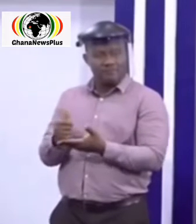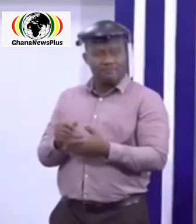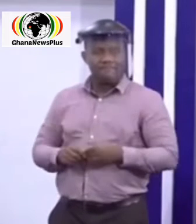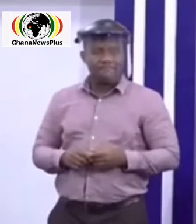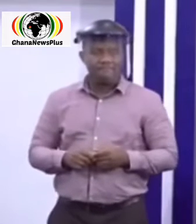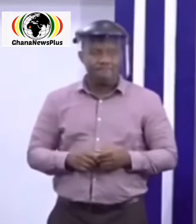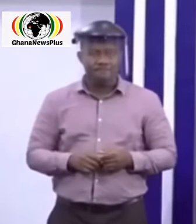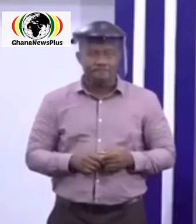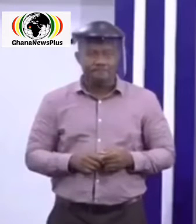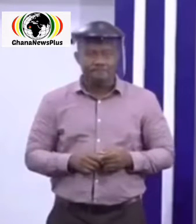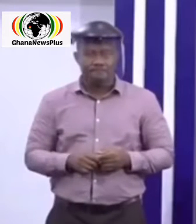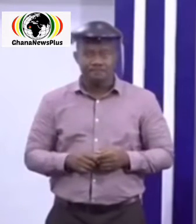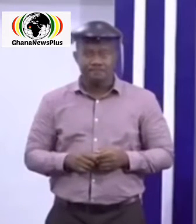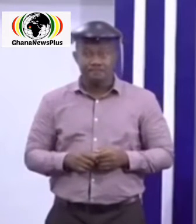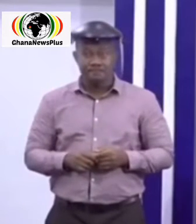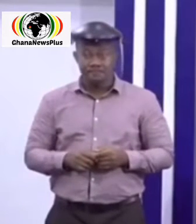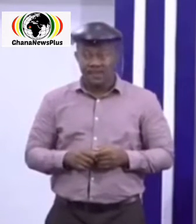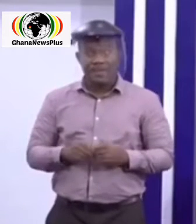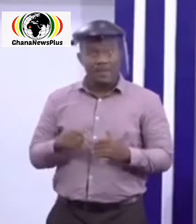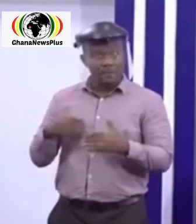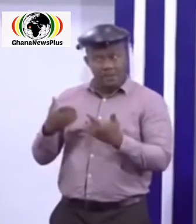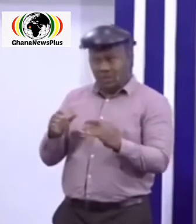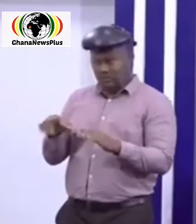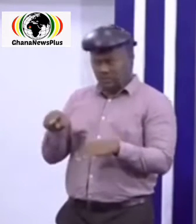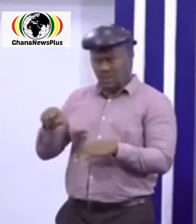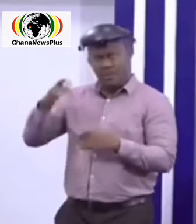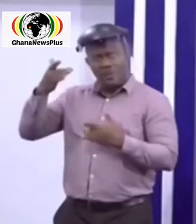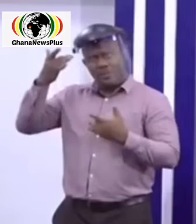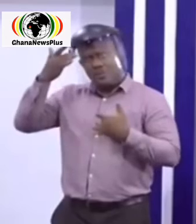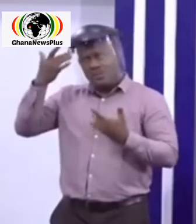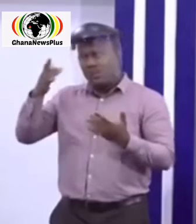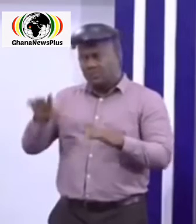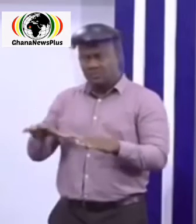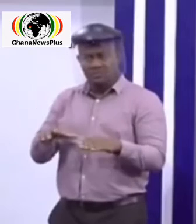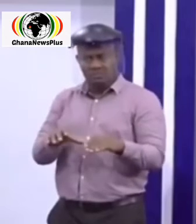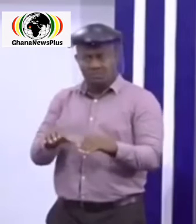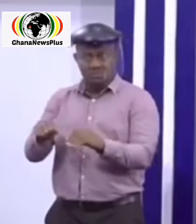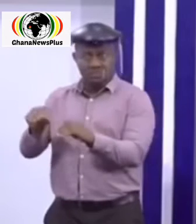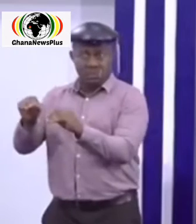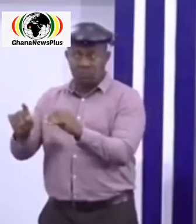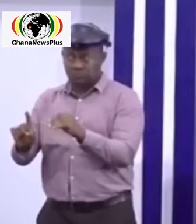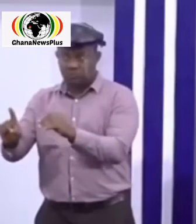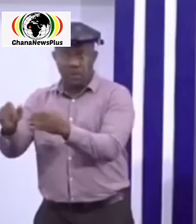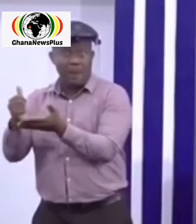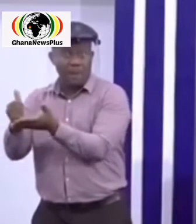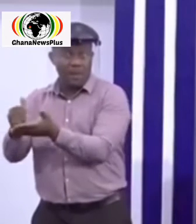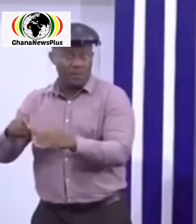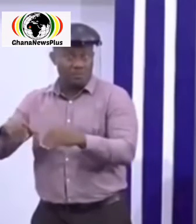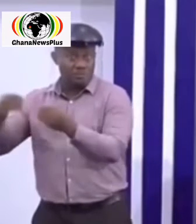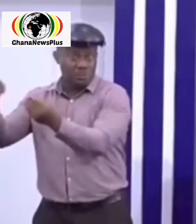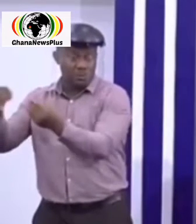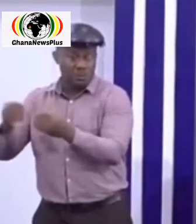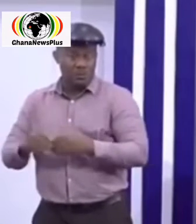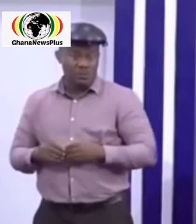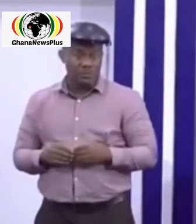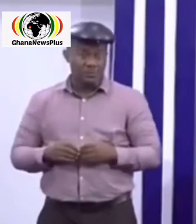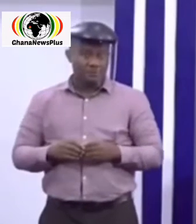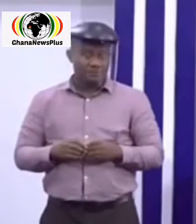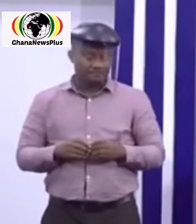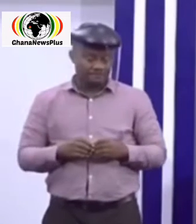and evacuation procedures by ghana health service the covid task force